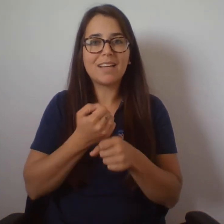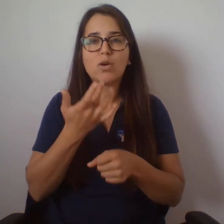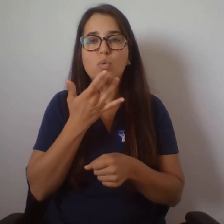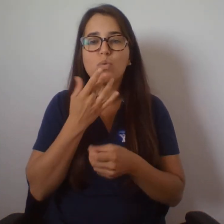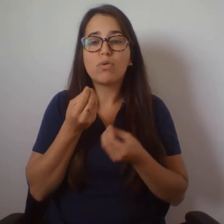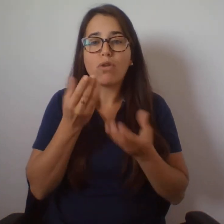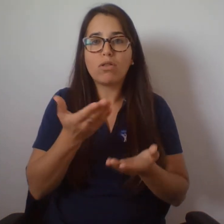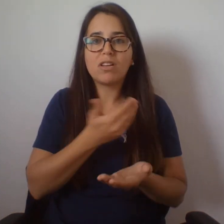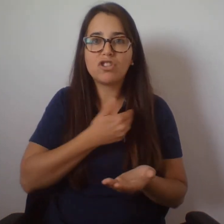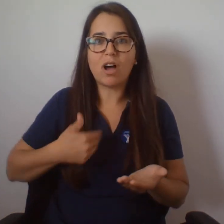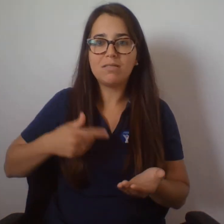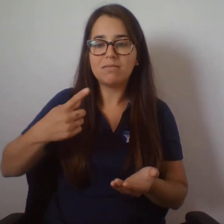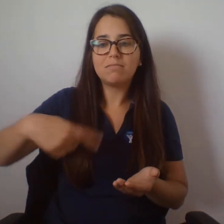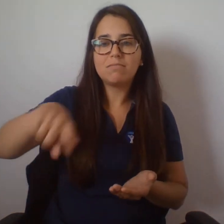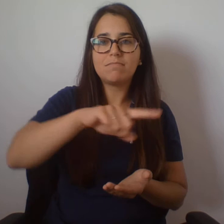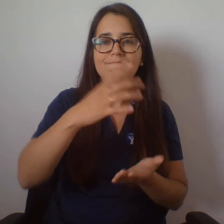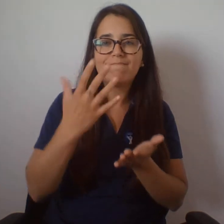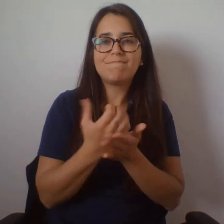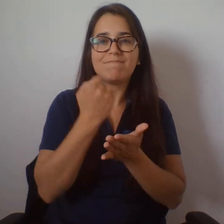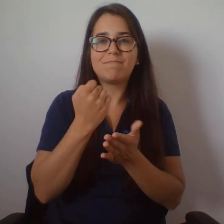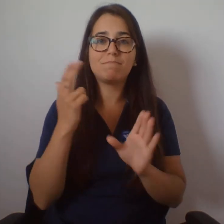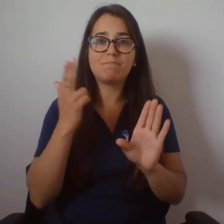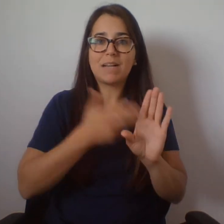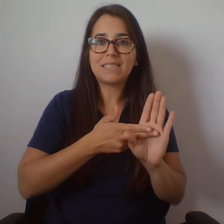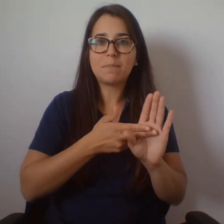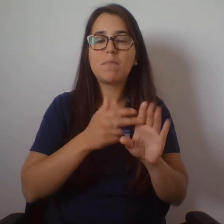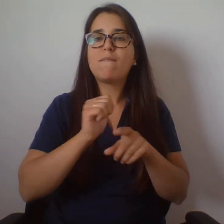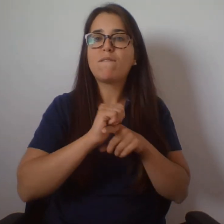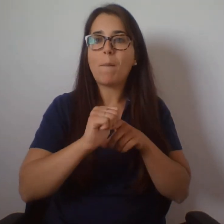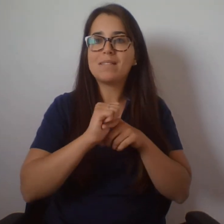So, ... ...